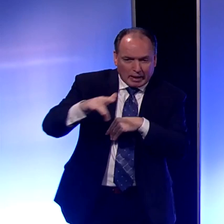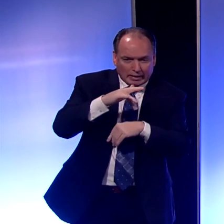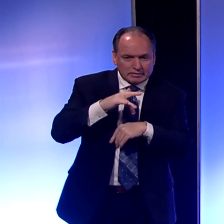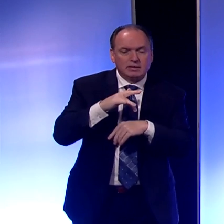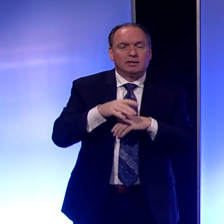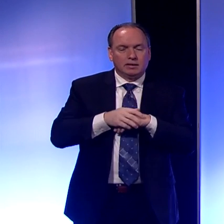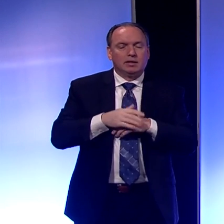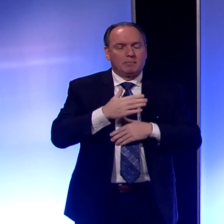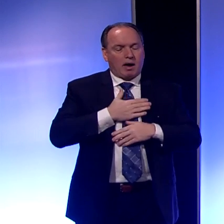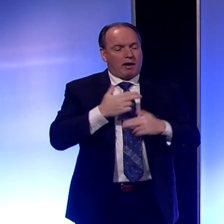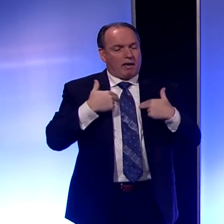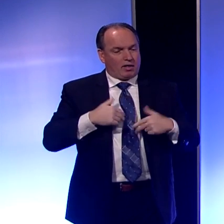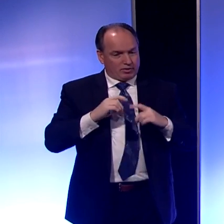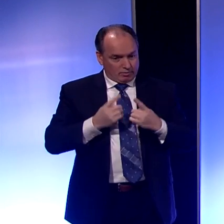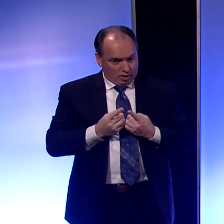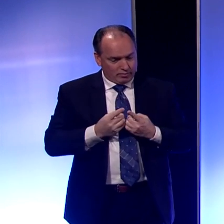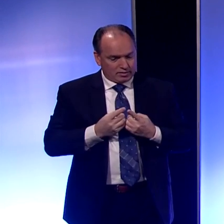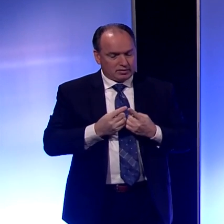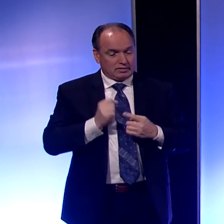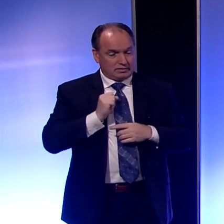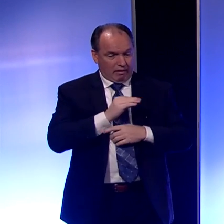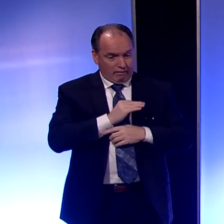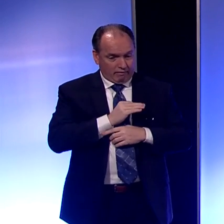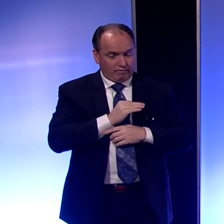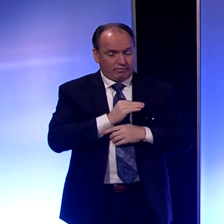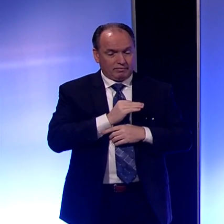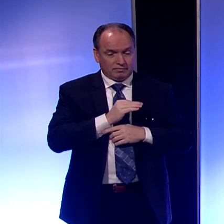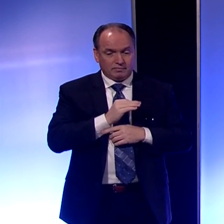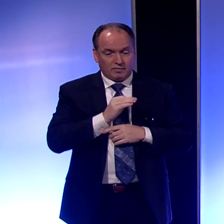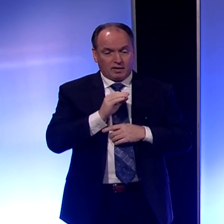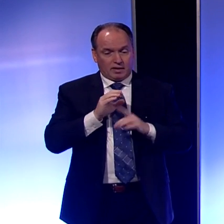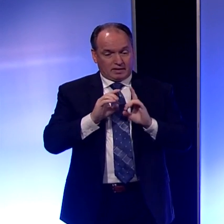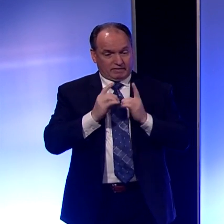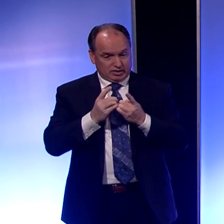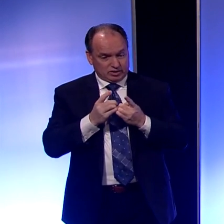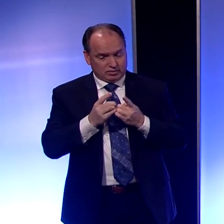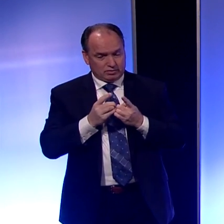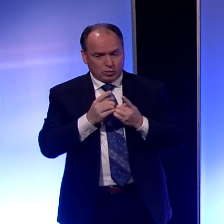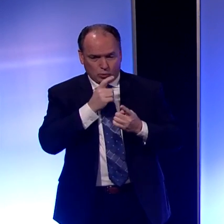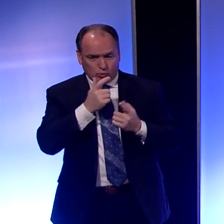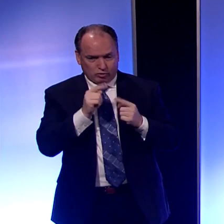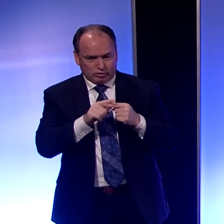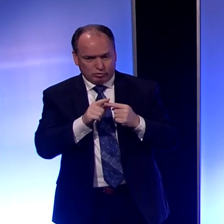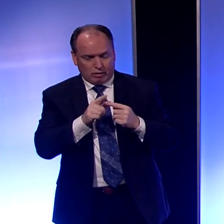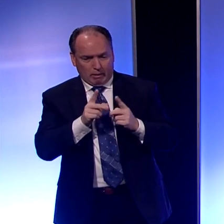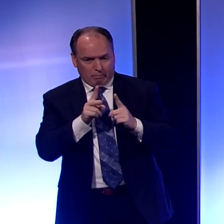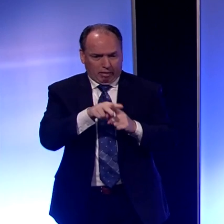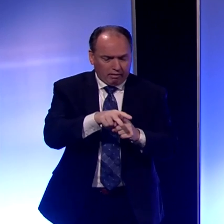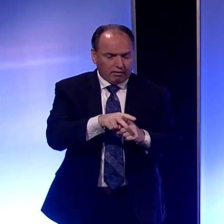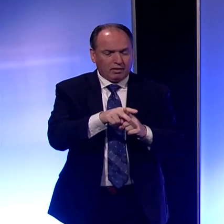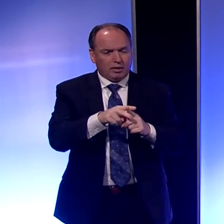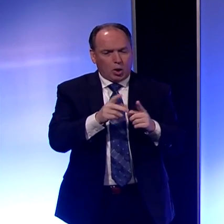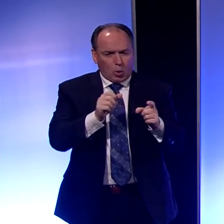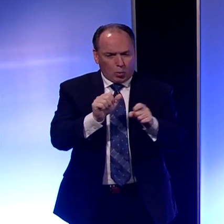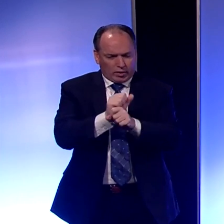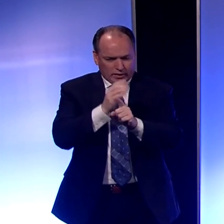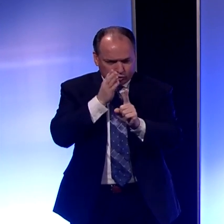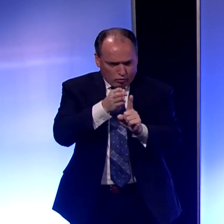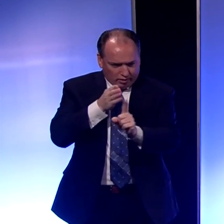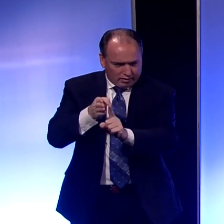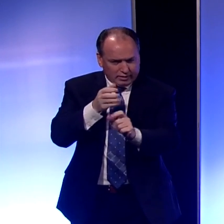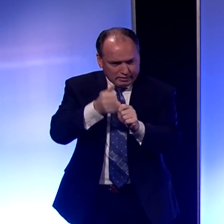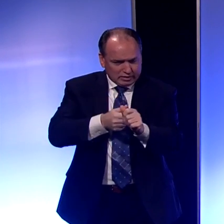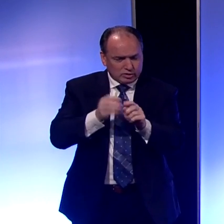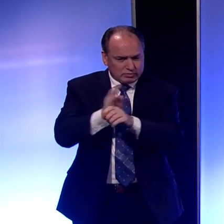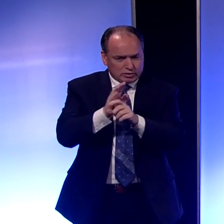my health department staff, the enforcement division of this effort, is working directly with each business on their